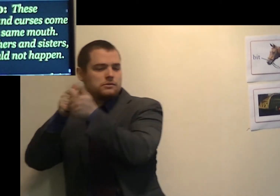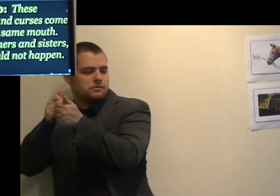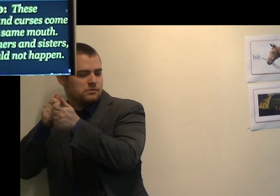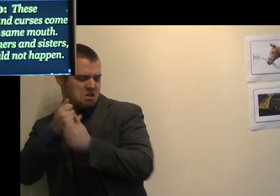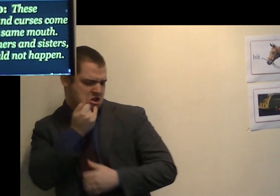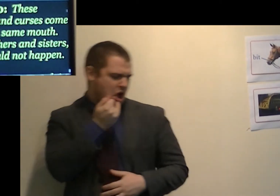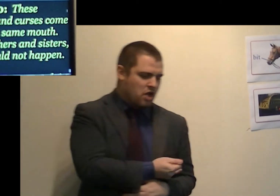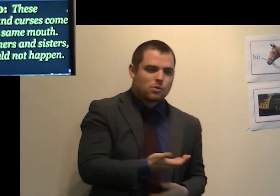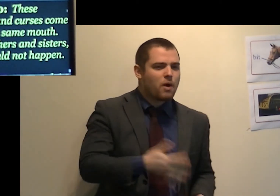mouth.